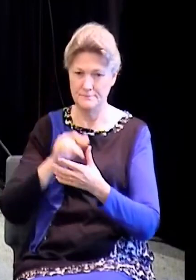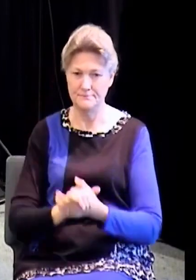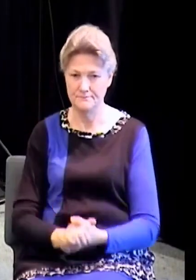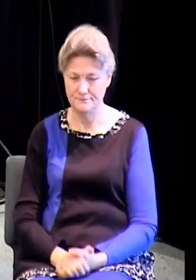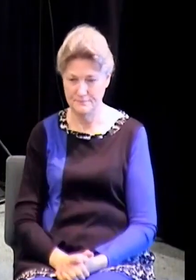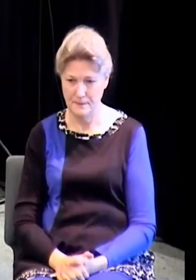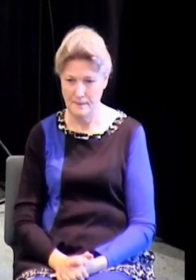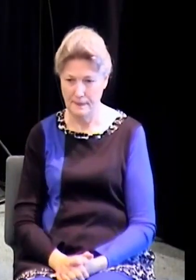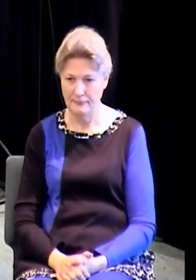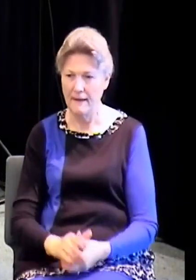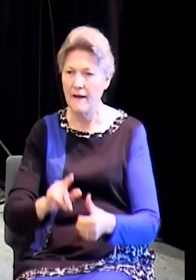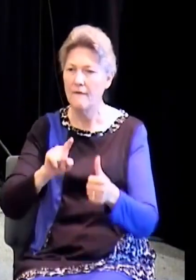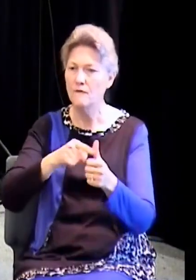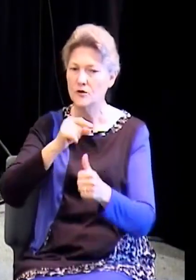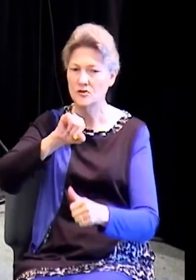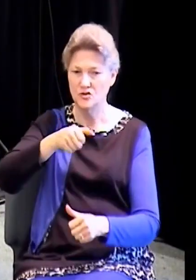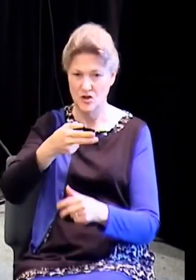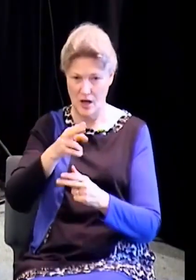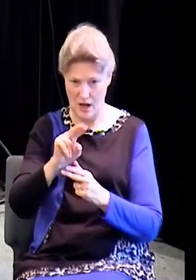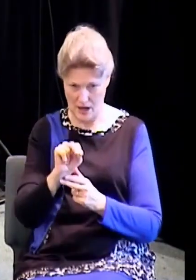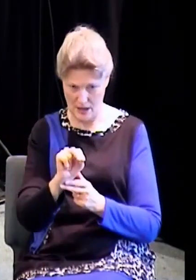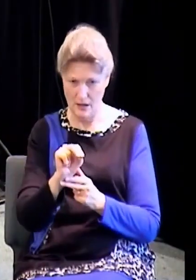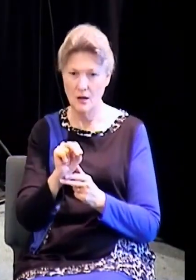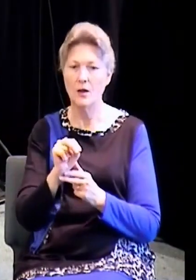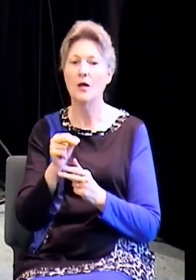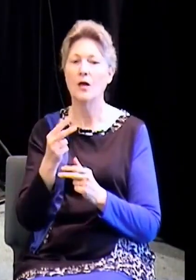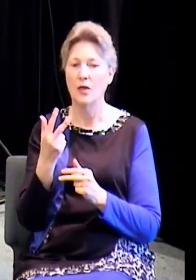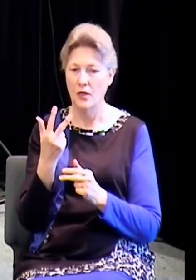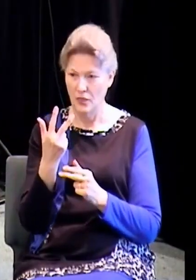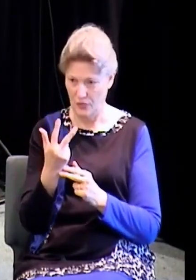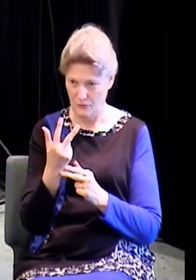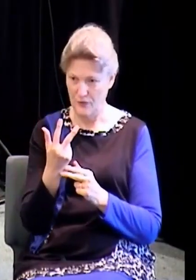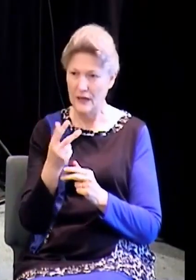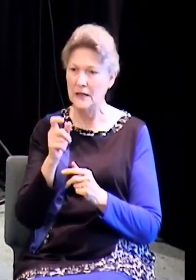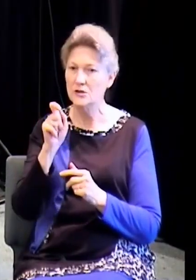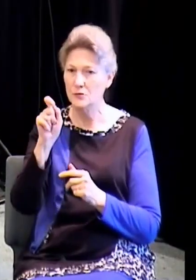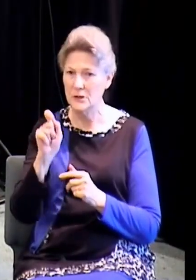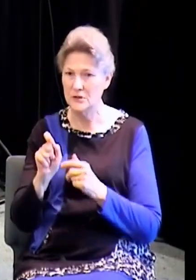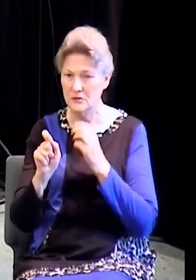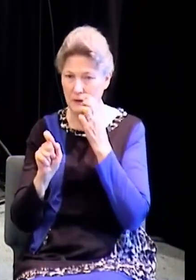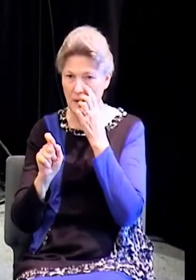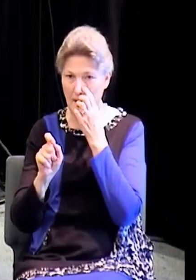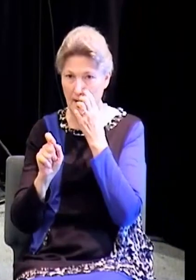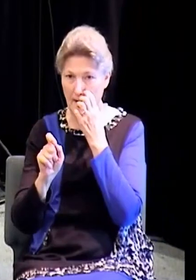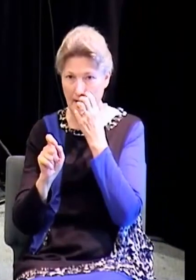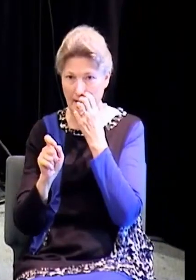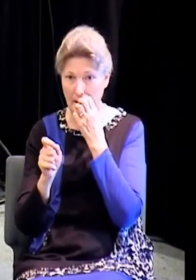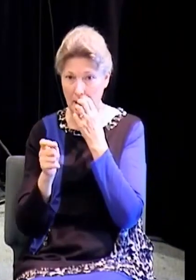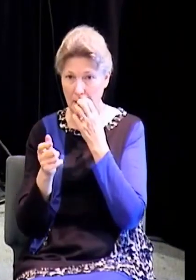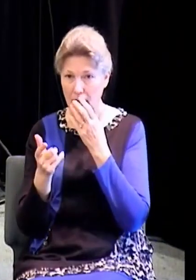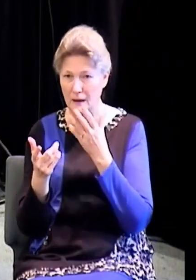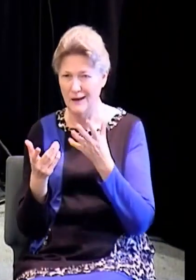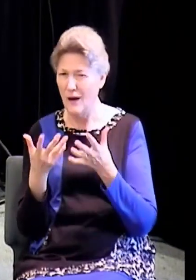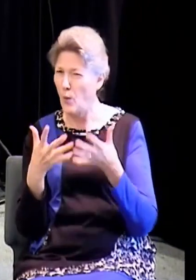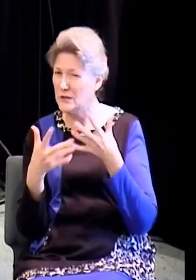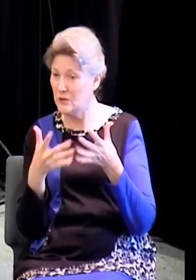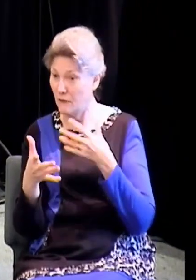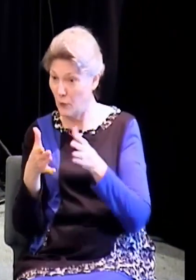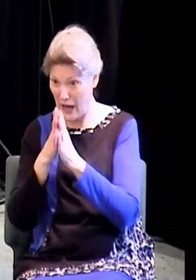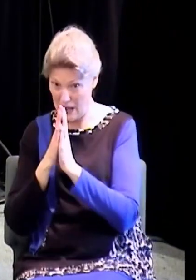First John 3, 22. And whatsoever, everyone say, whatsoever. Whatsoever. Whatsoever we ask, we receive